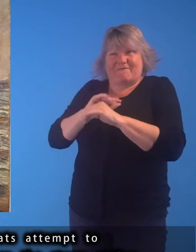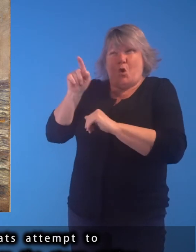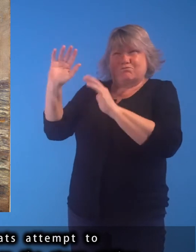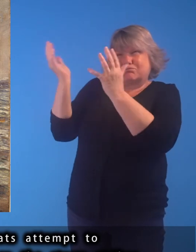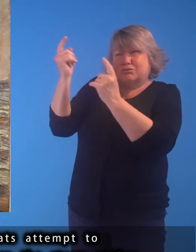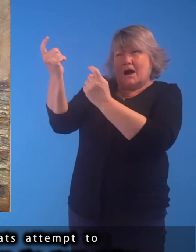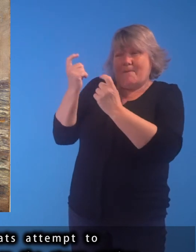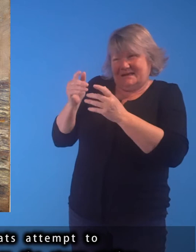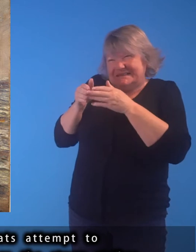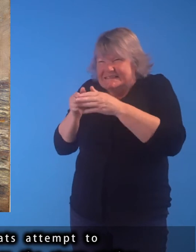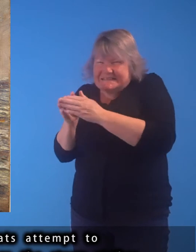before the storm strikes.